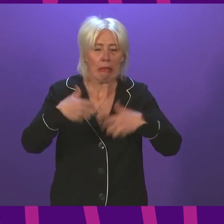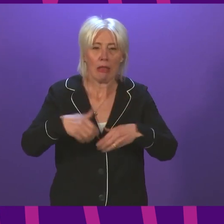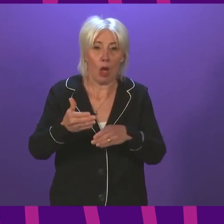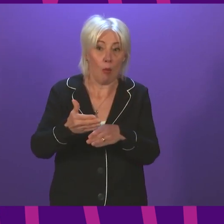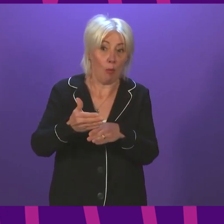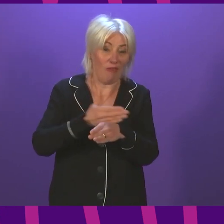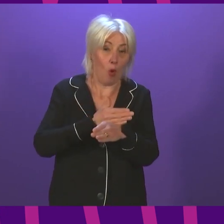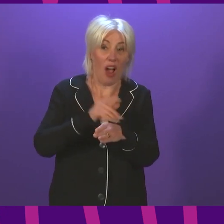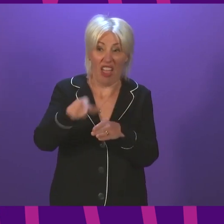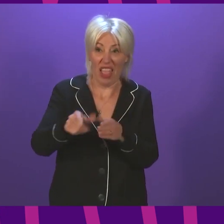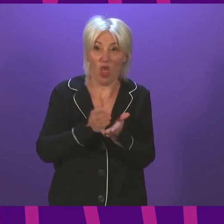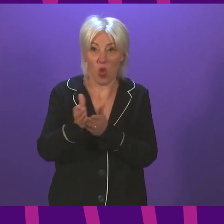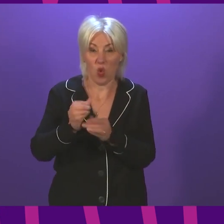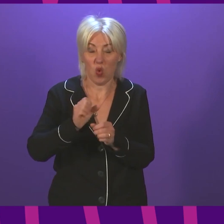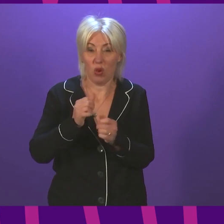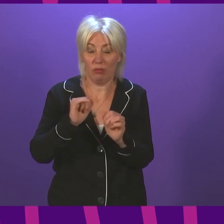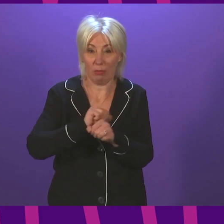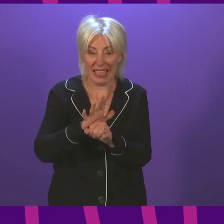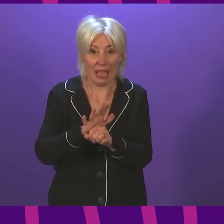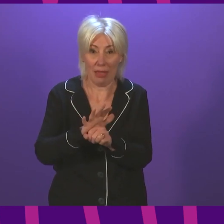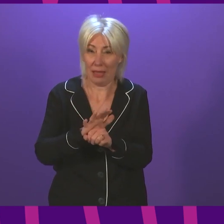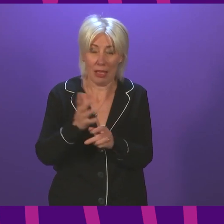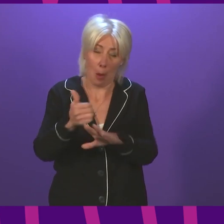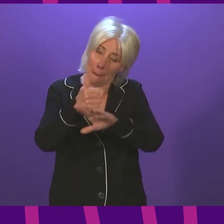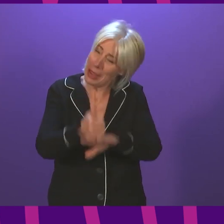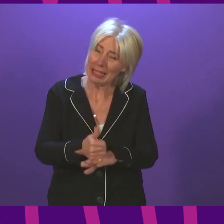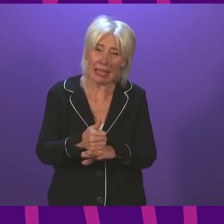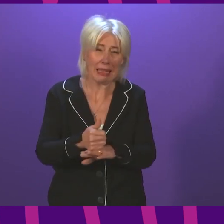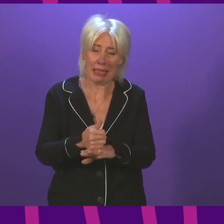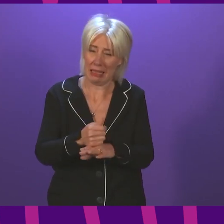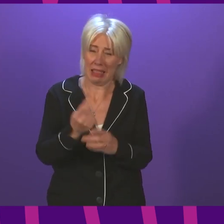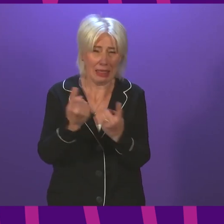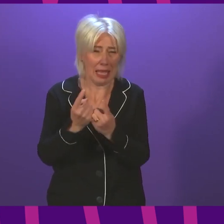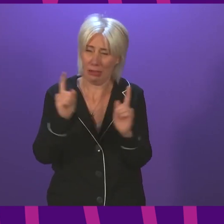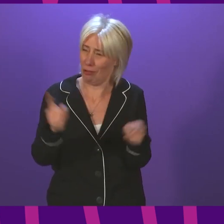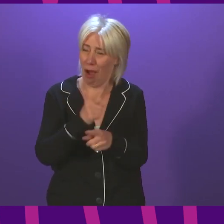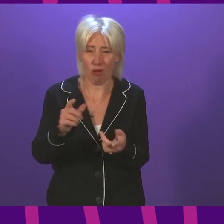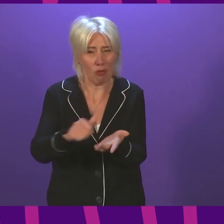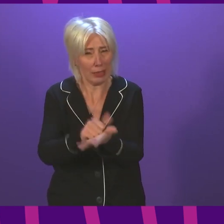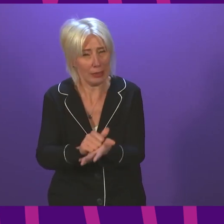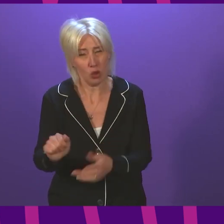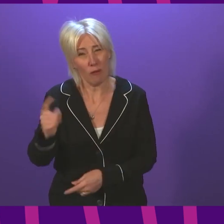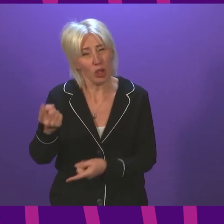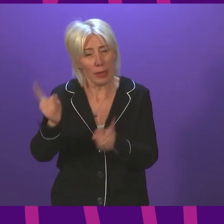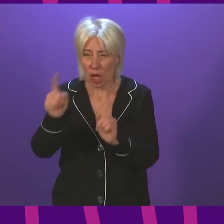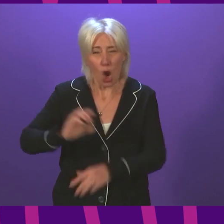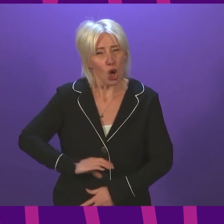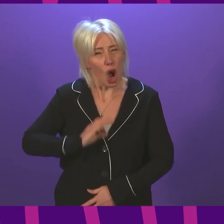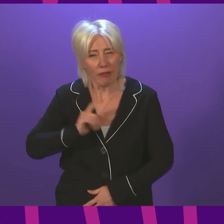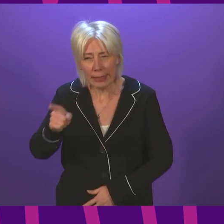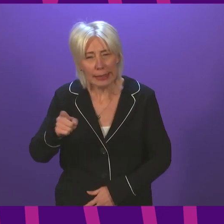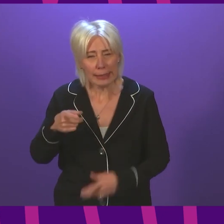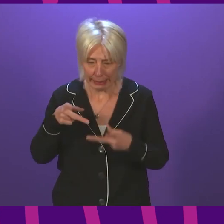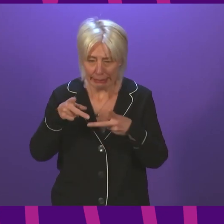before the crisis. Once again, it cannot even get the very basics right. So, is the First Minister confident that this scheme does